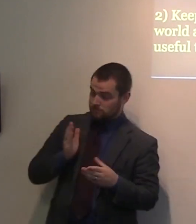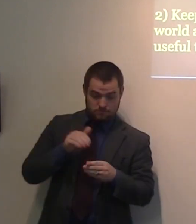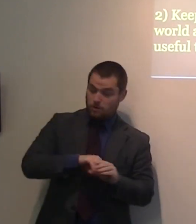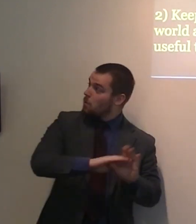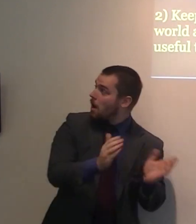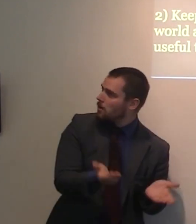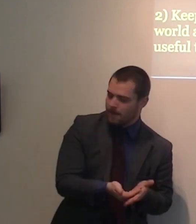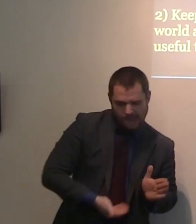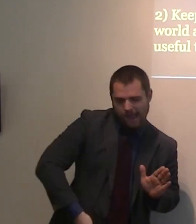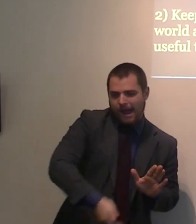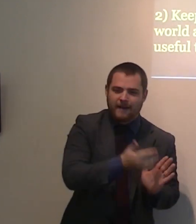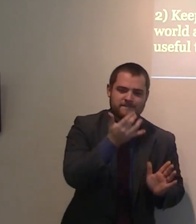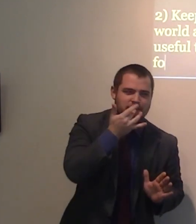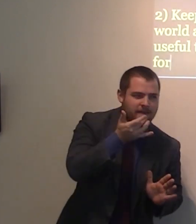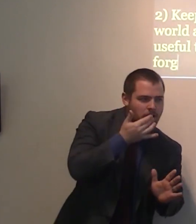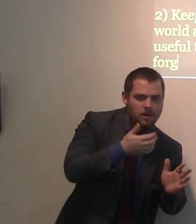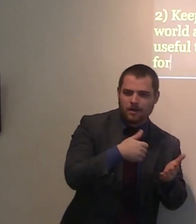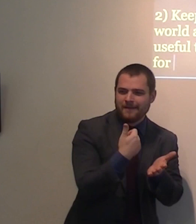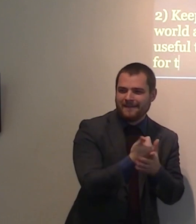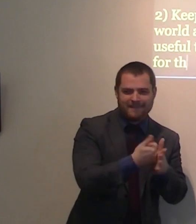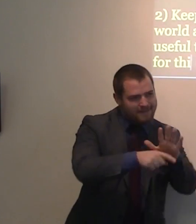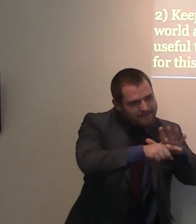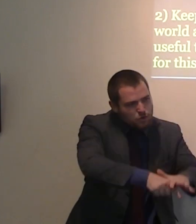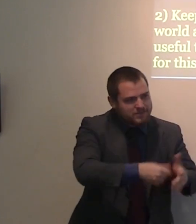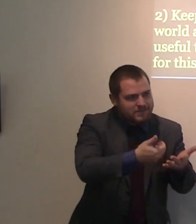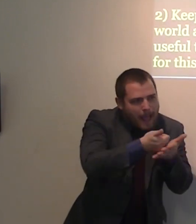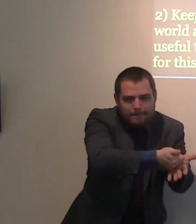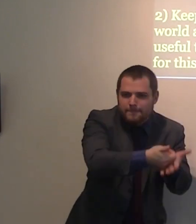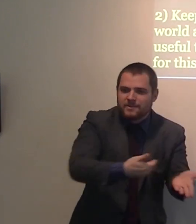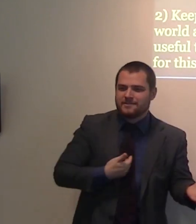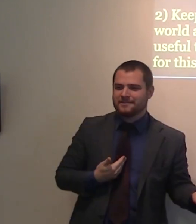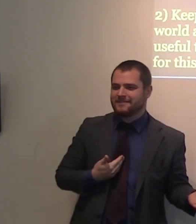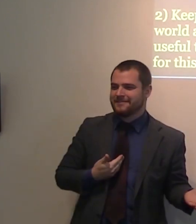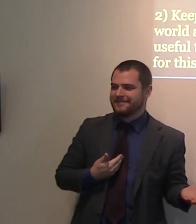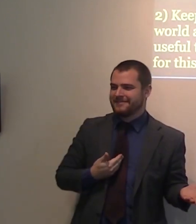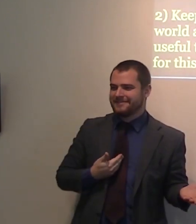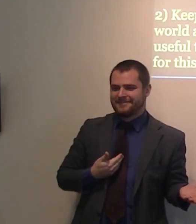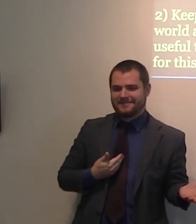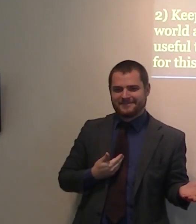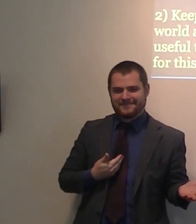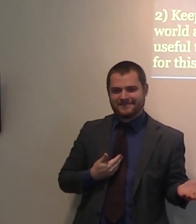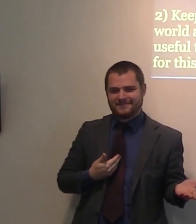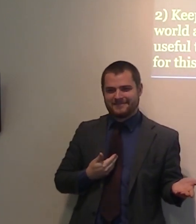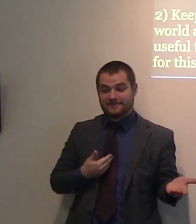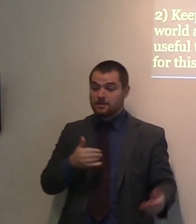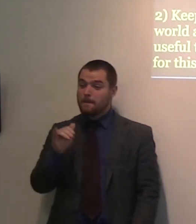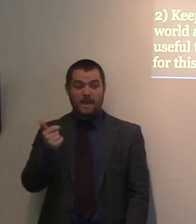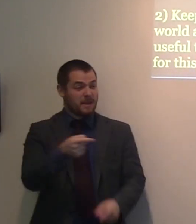And we may be the only Bible people may read. In